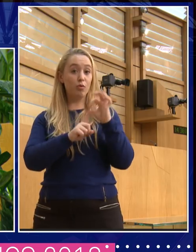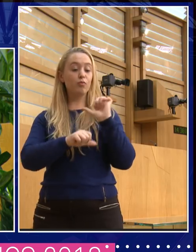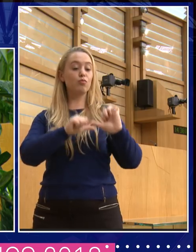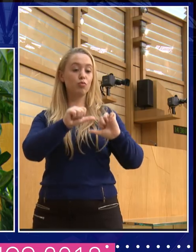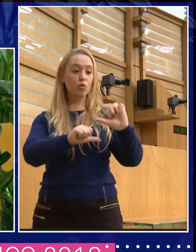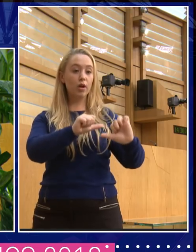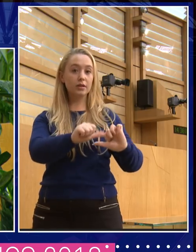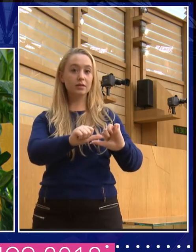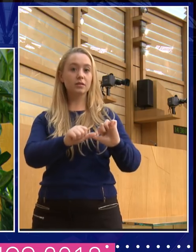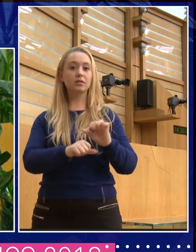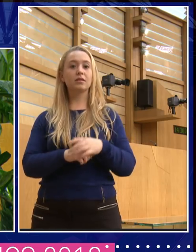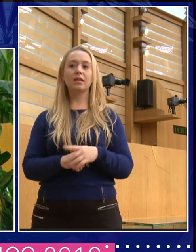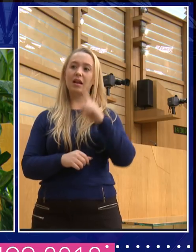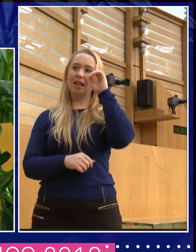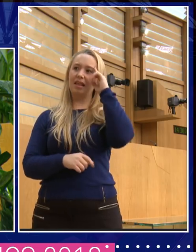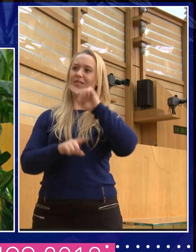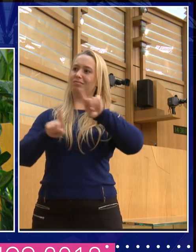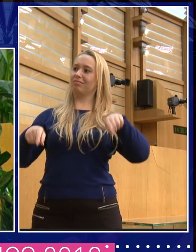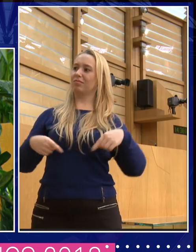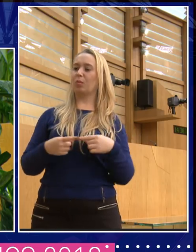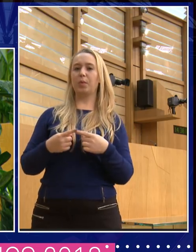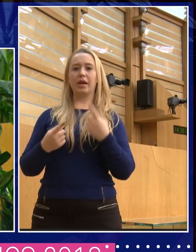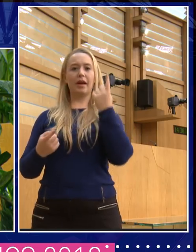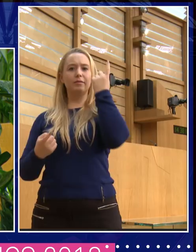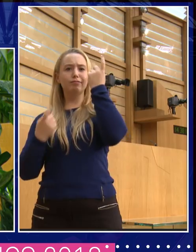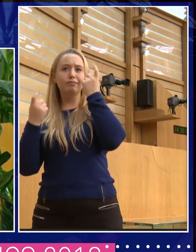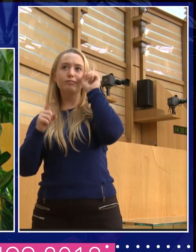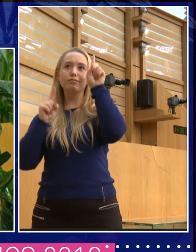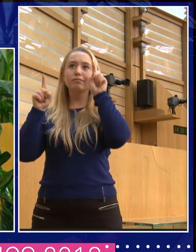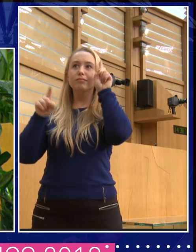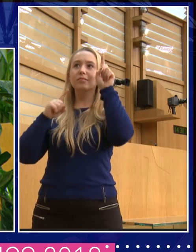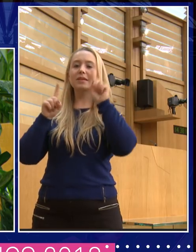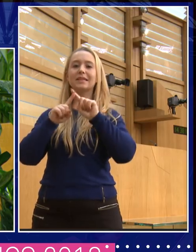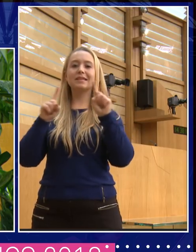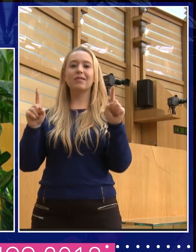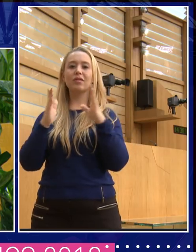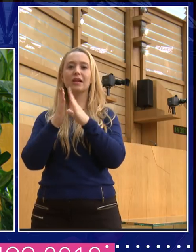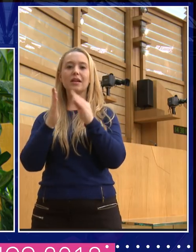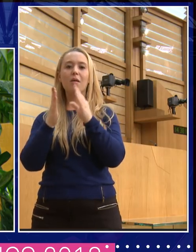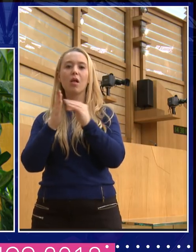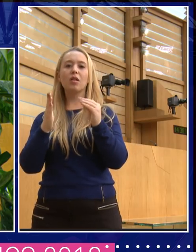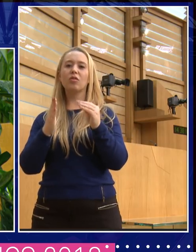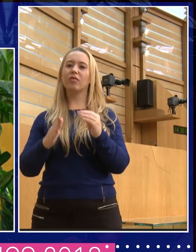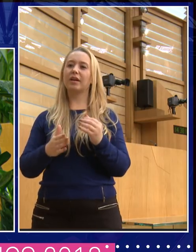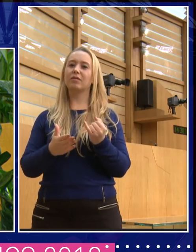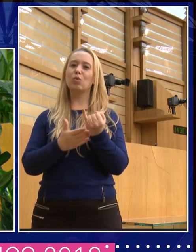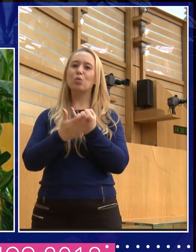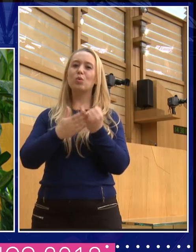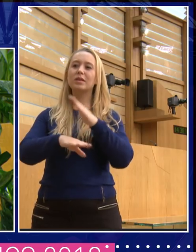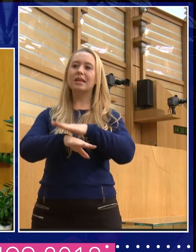think that, you know, we can all point to the ways, for example, that periods of austerity often